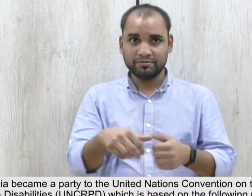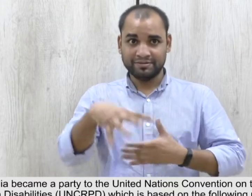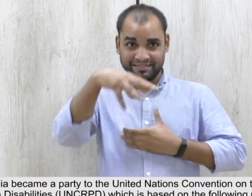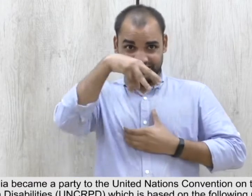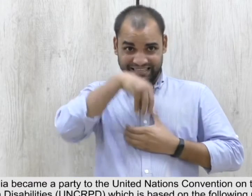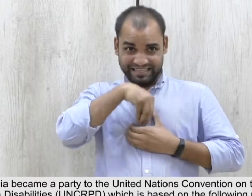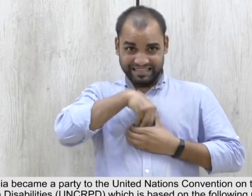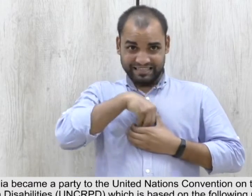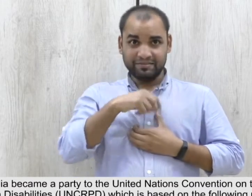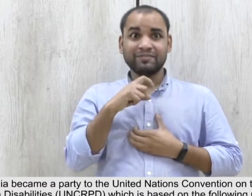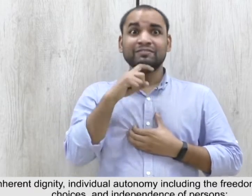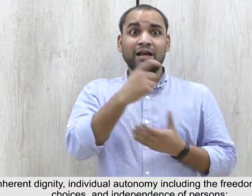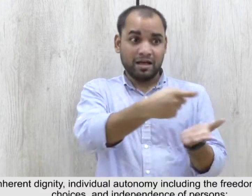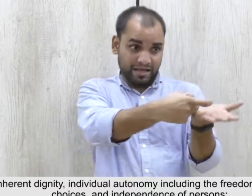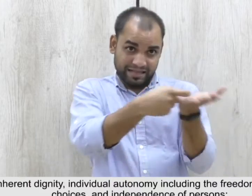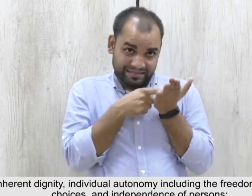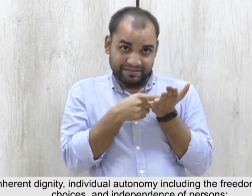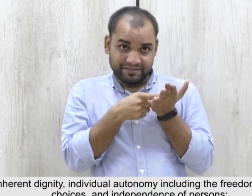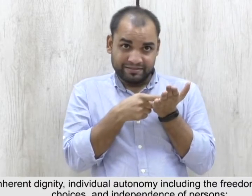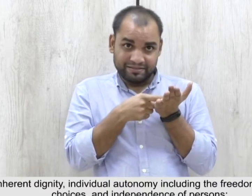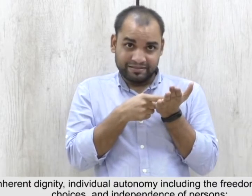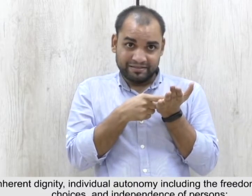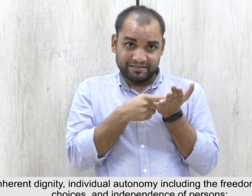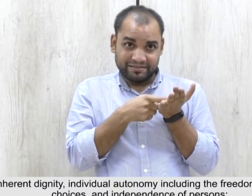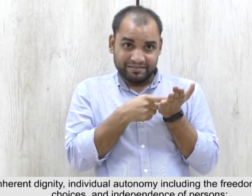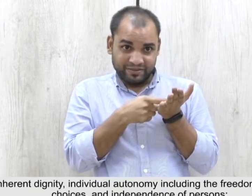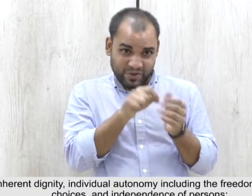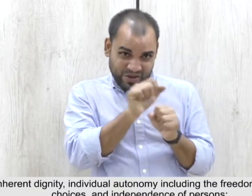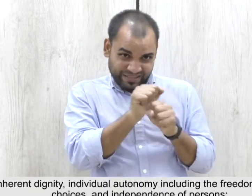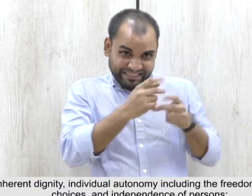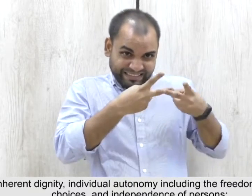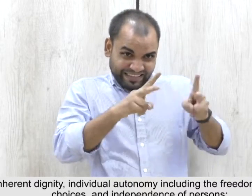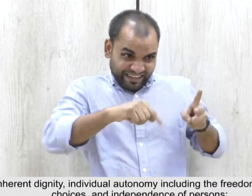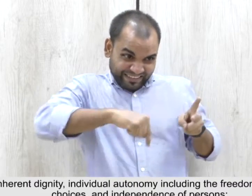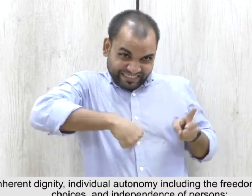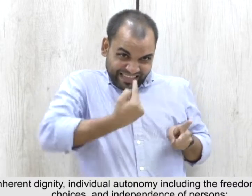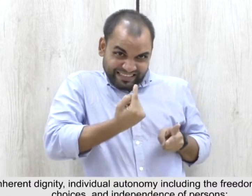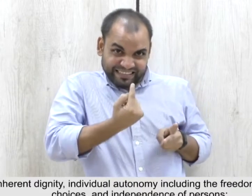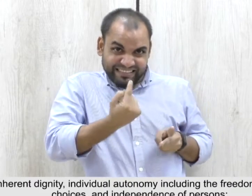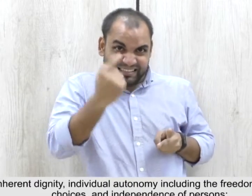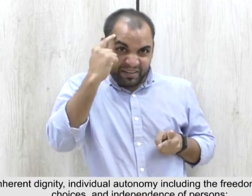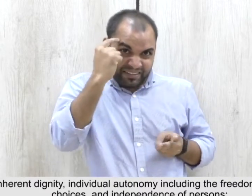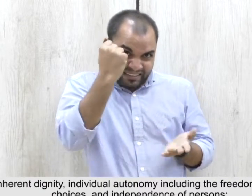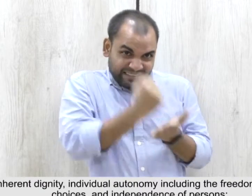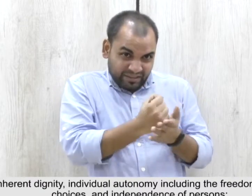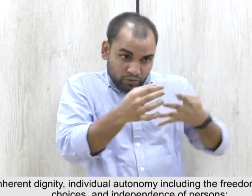based on the following principles. 2. Respect for inherent dignity, individual autonomy,